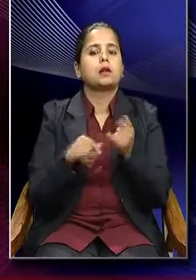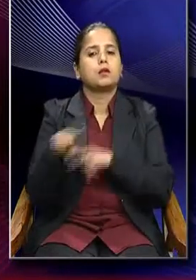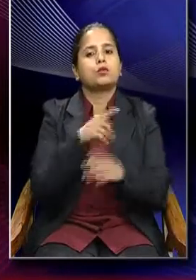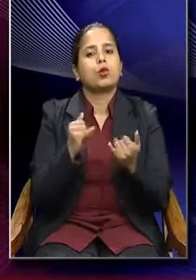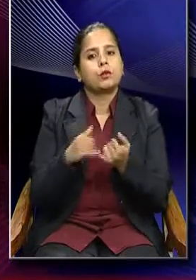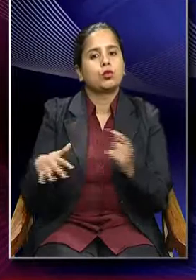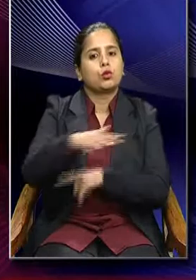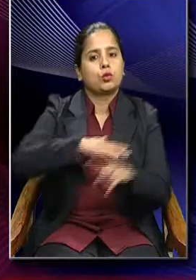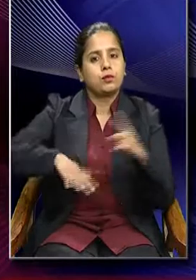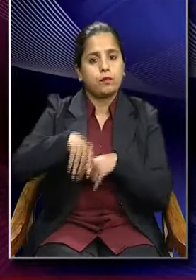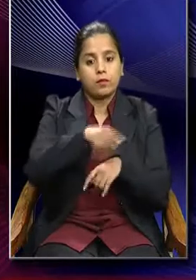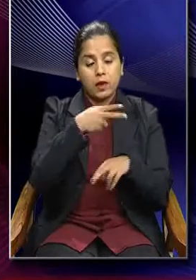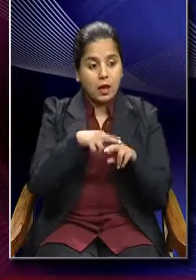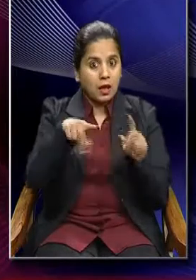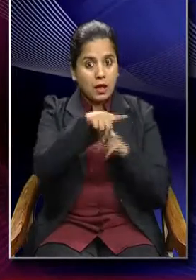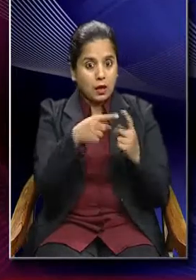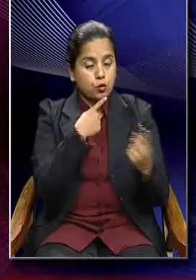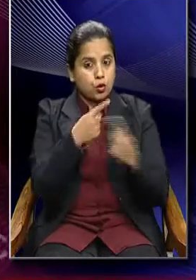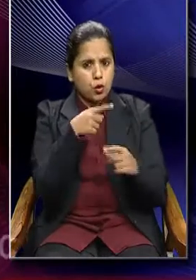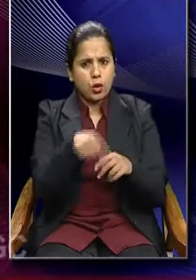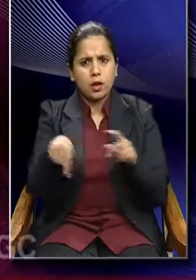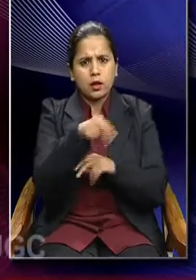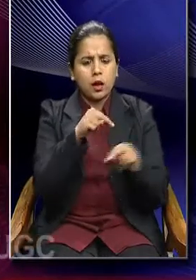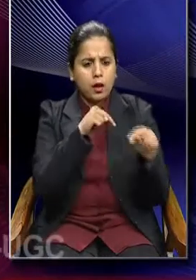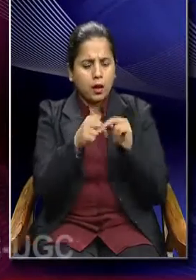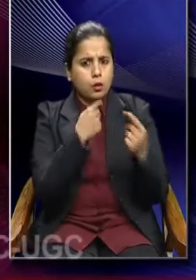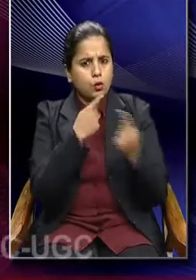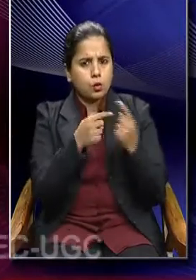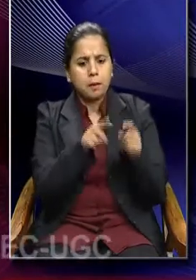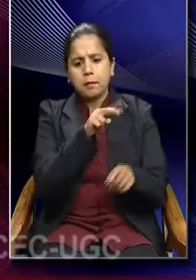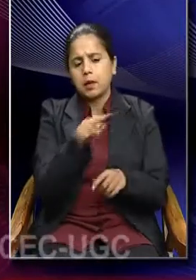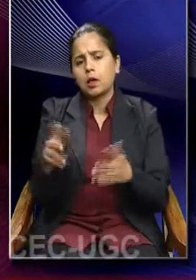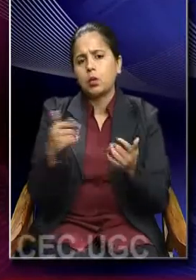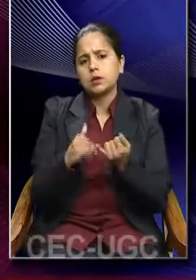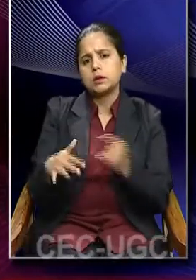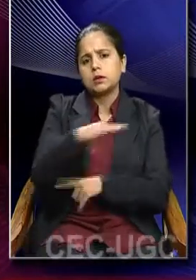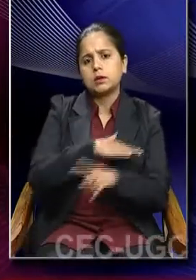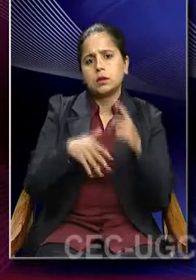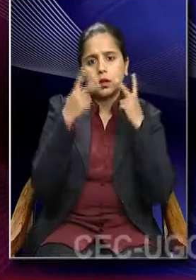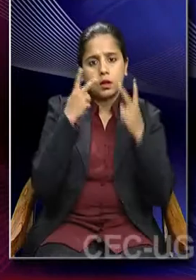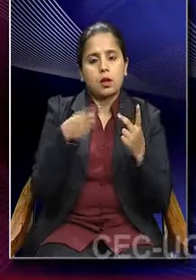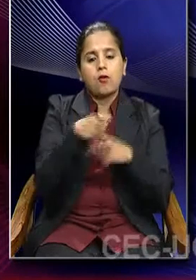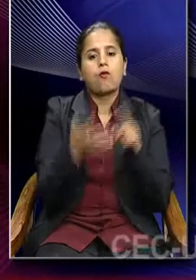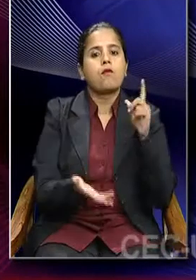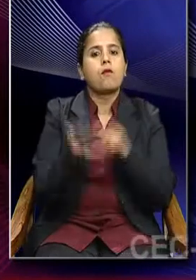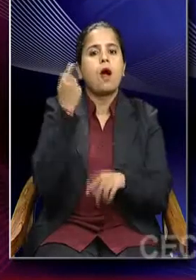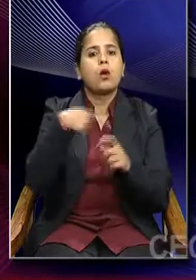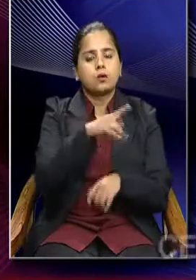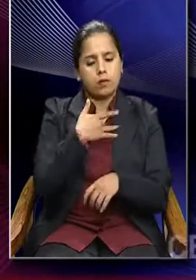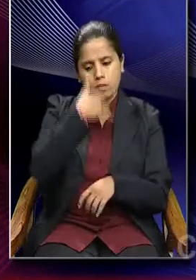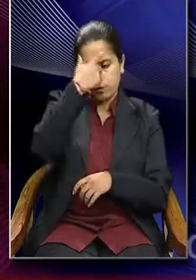As they interact, they negotiate the definition of the situation in which they find themselves